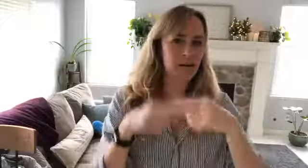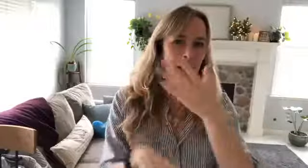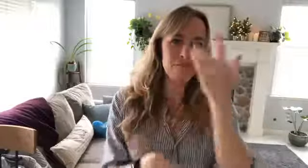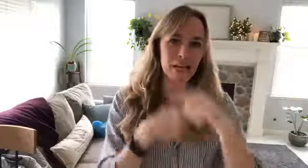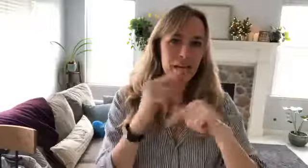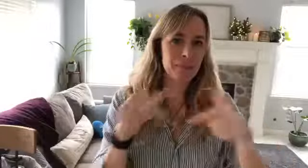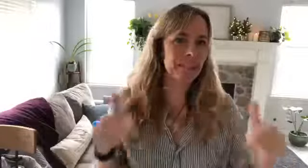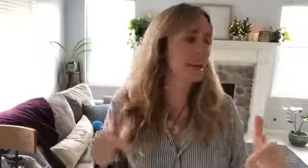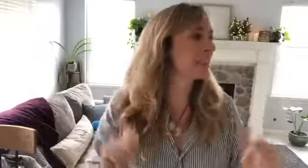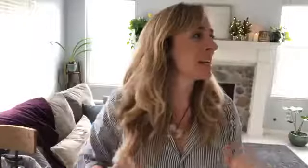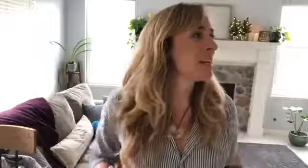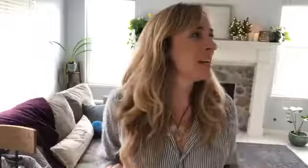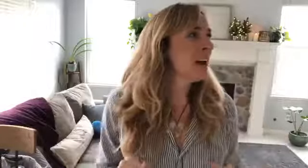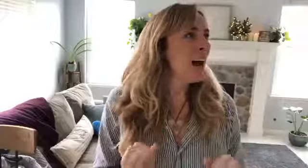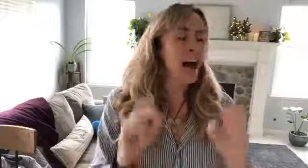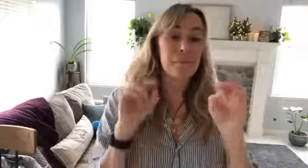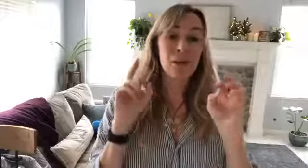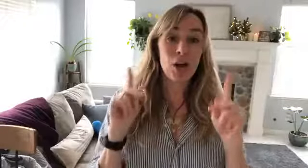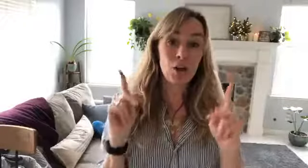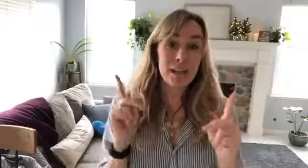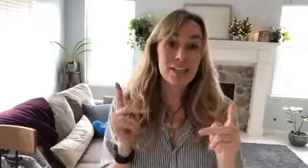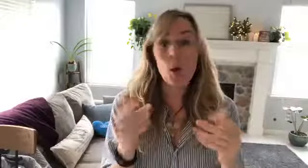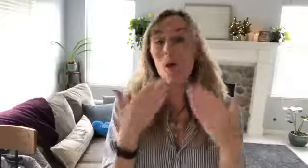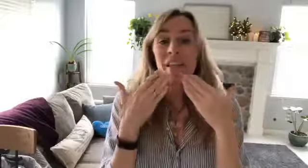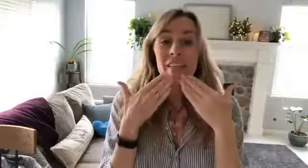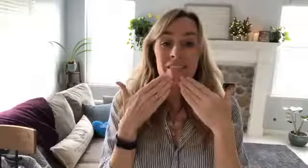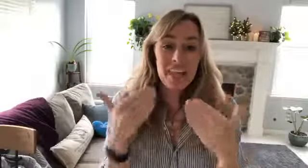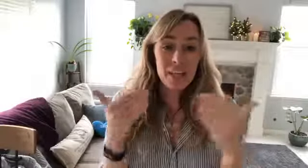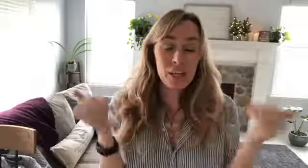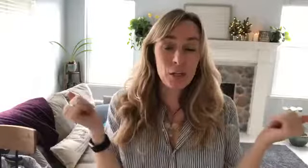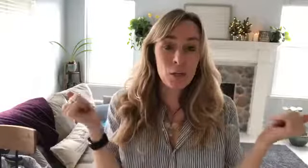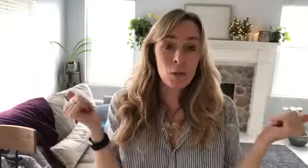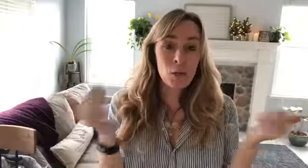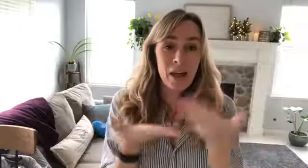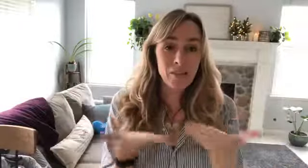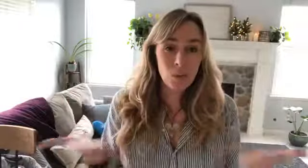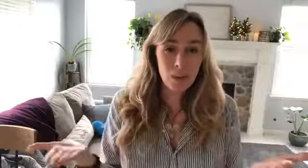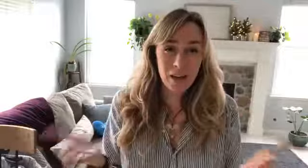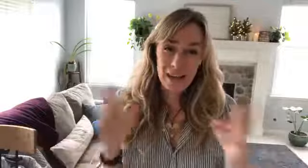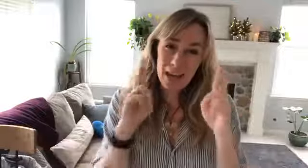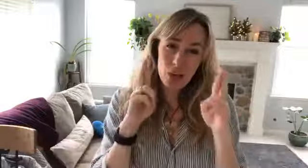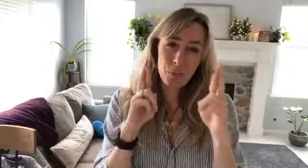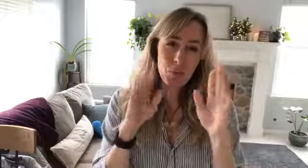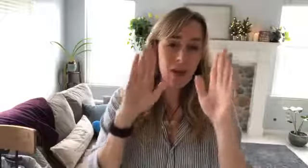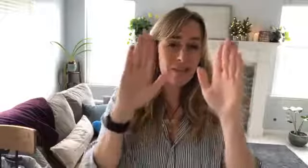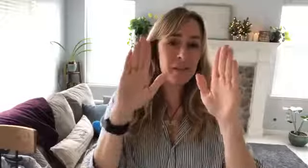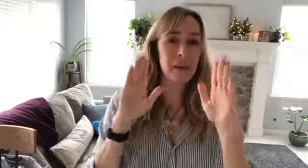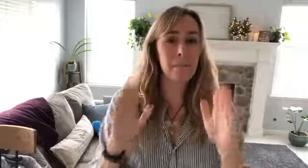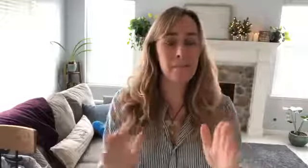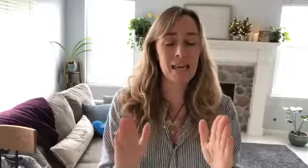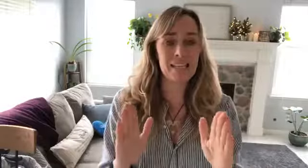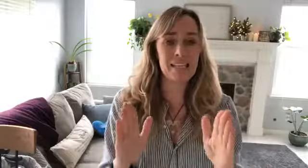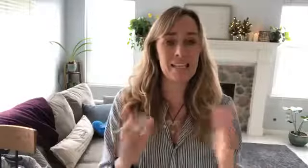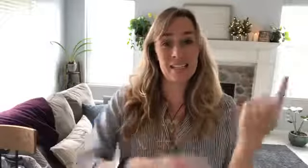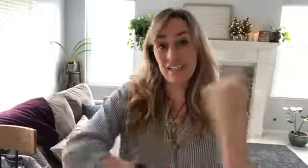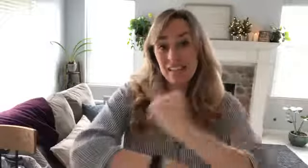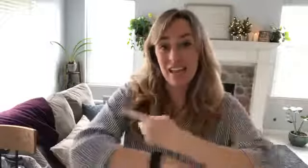I'm forgetting my signs okay so thank you everyone I hope you have an amazing day